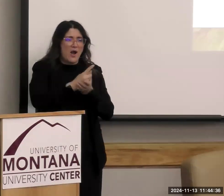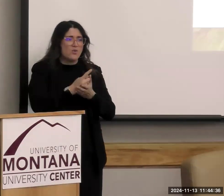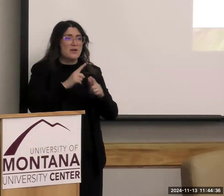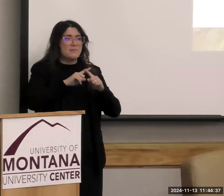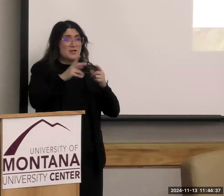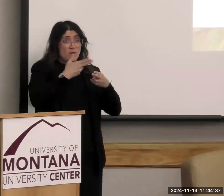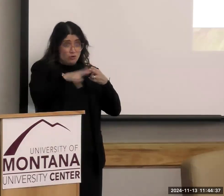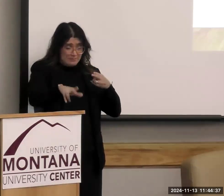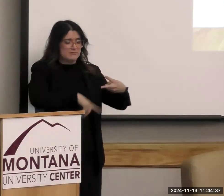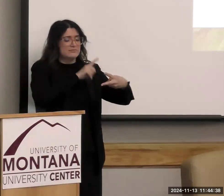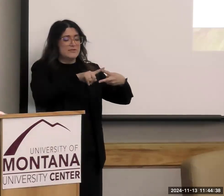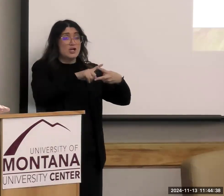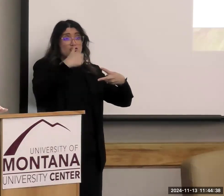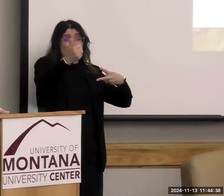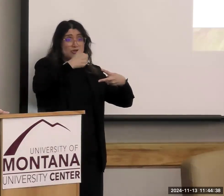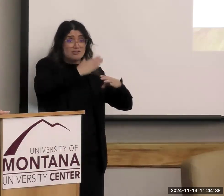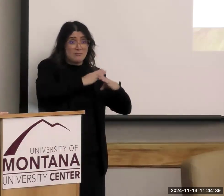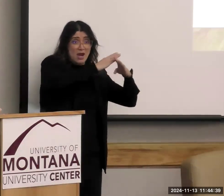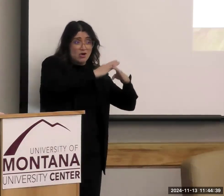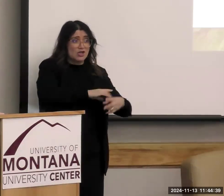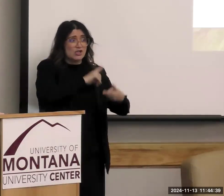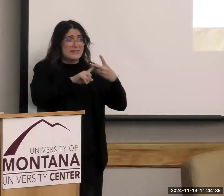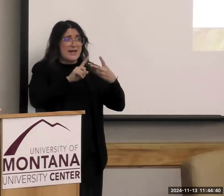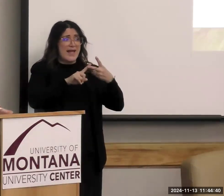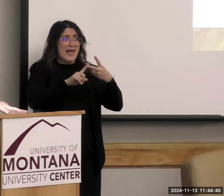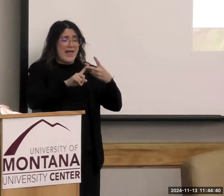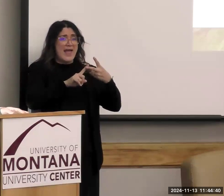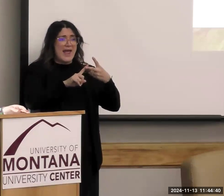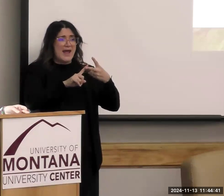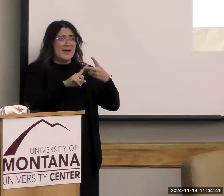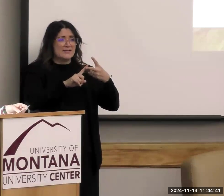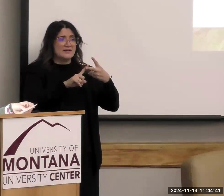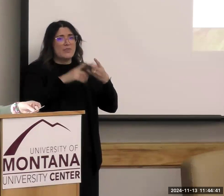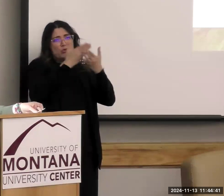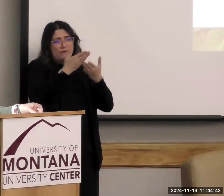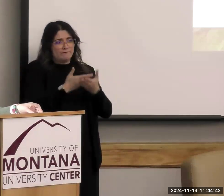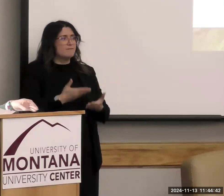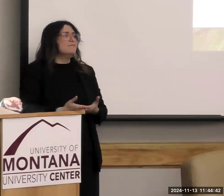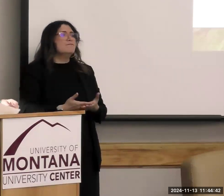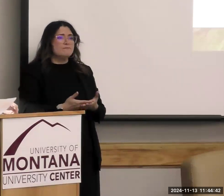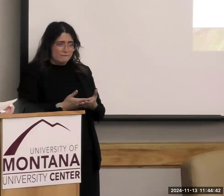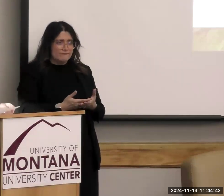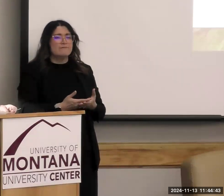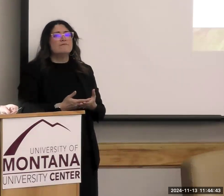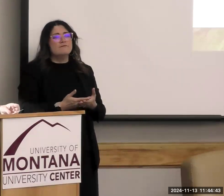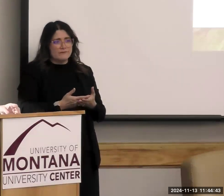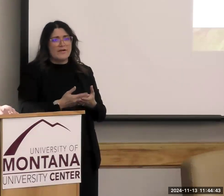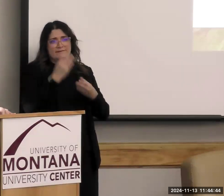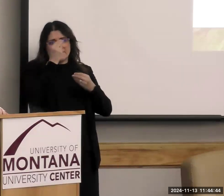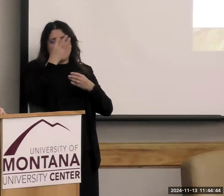transportation barrier and then the proofs barrier, trying to get those and provide those.